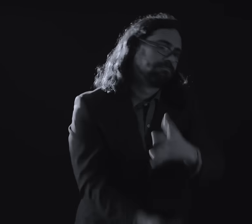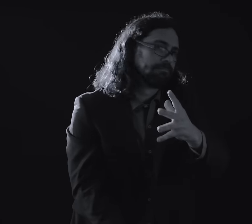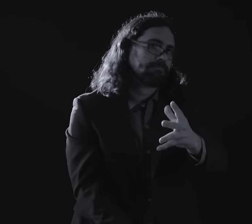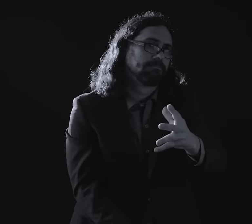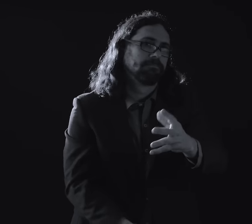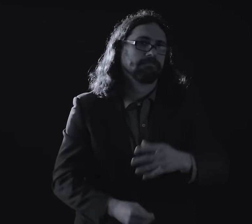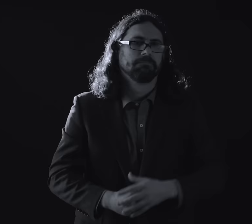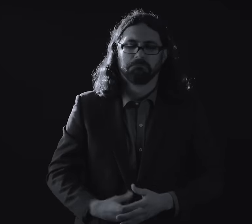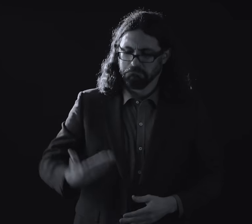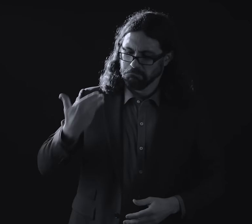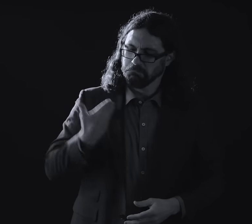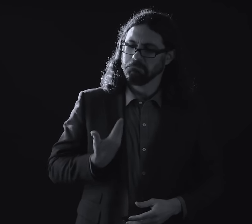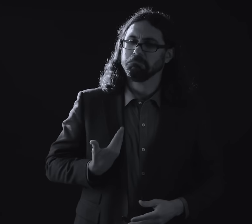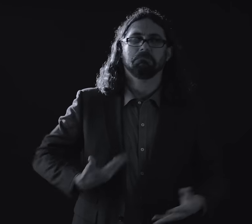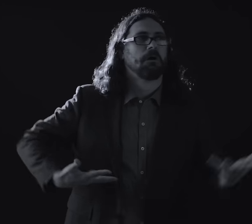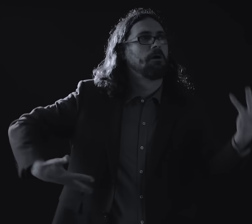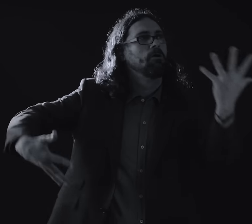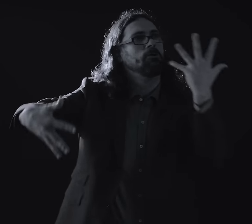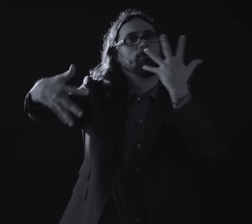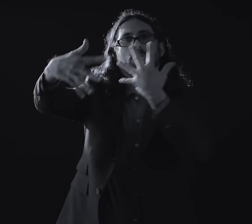I'm the end The after